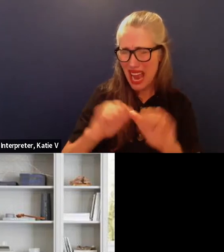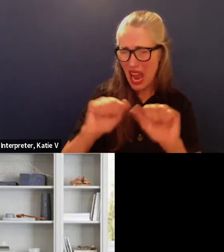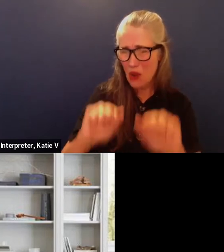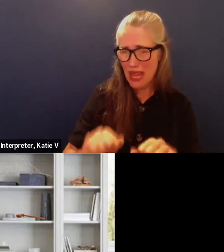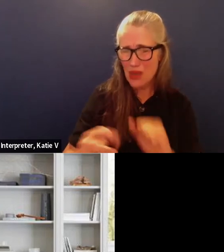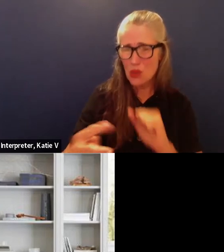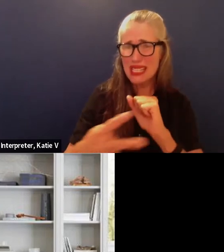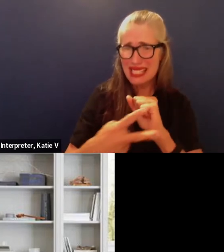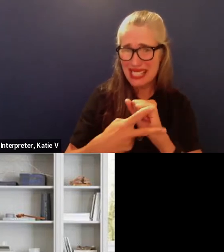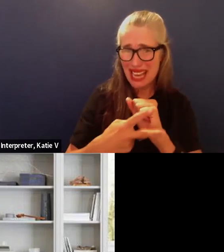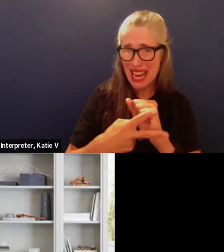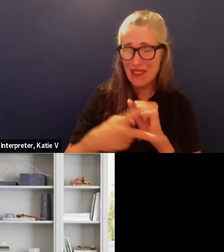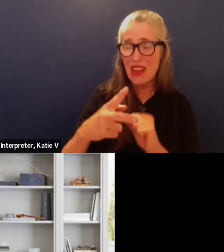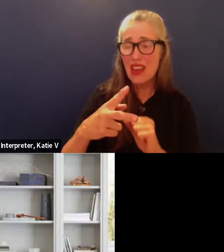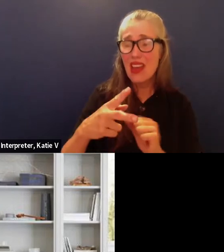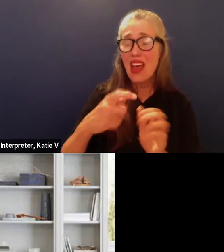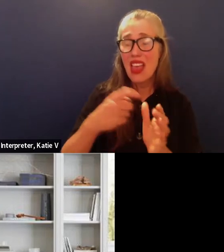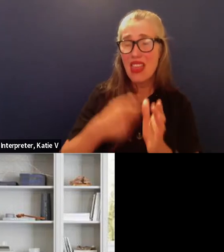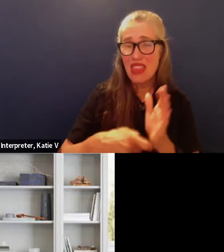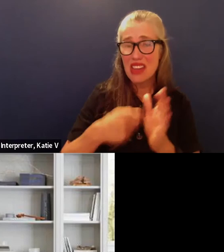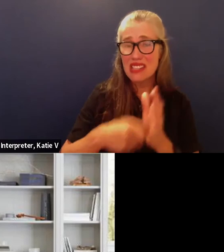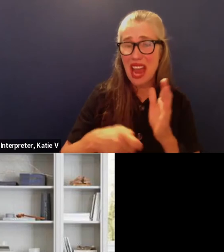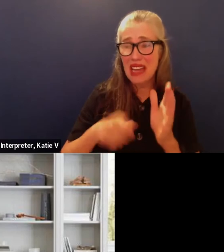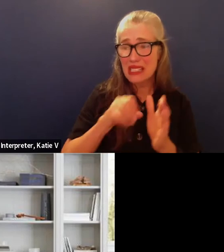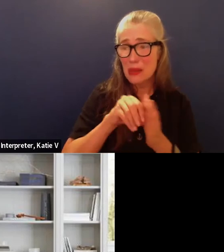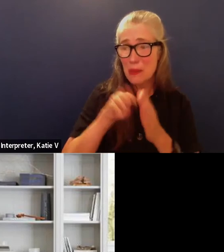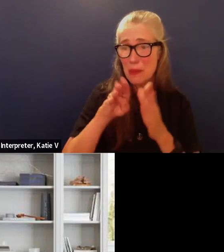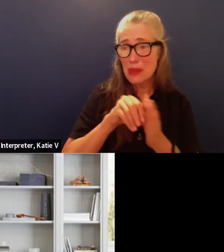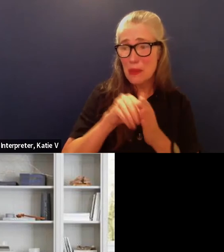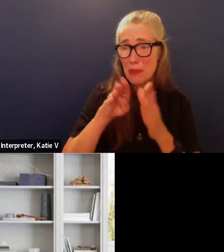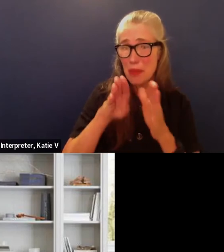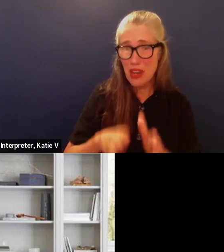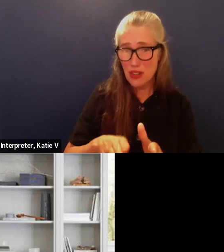are these bonds eligible to refi or are they not